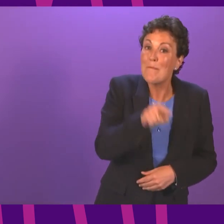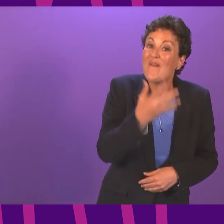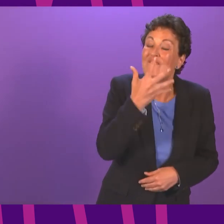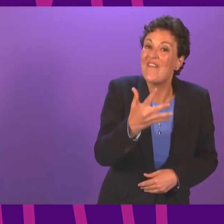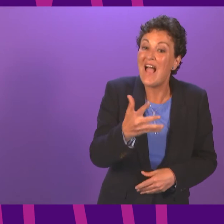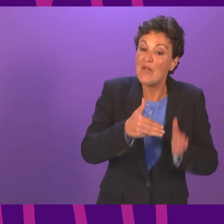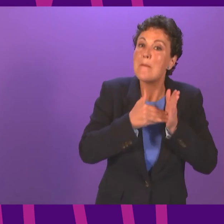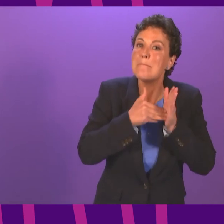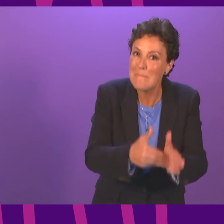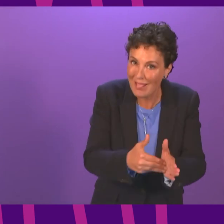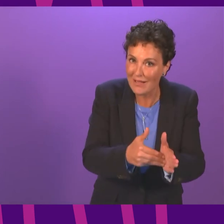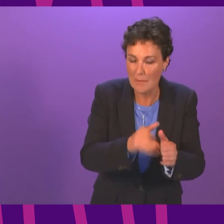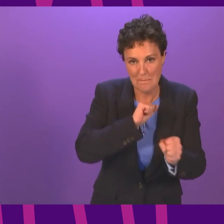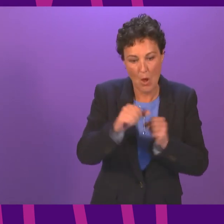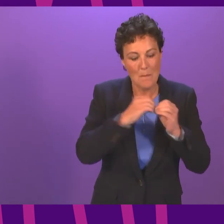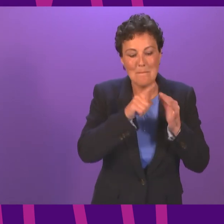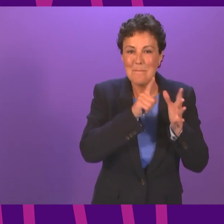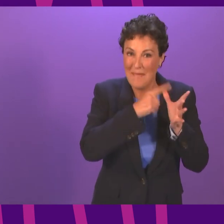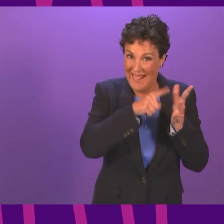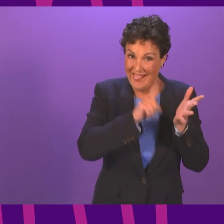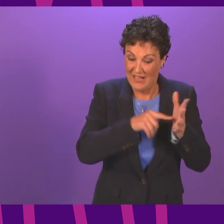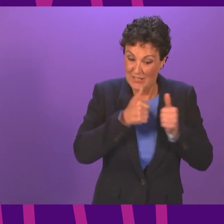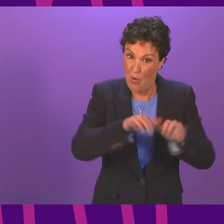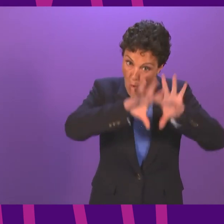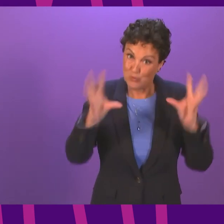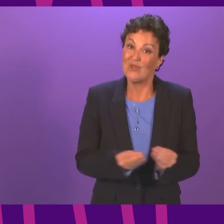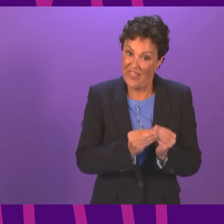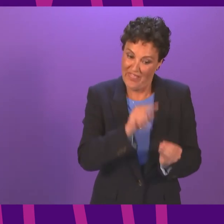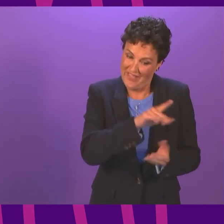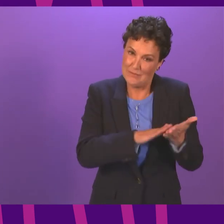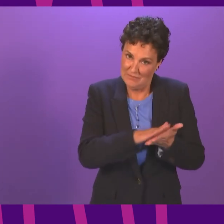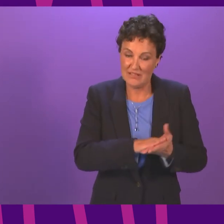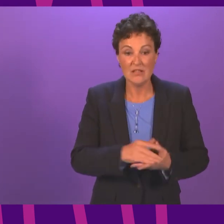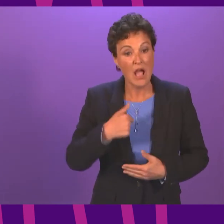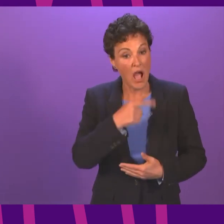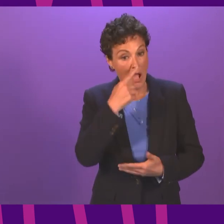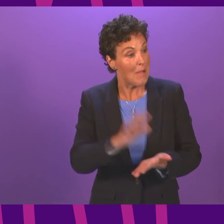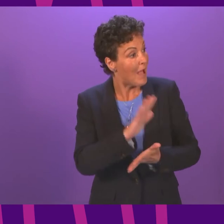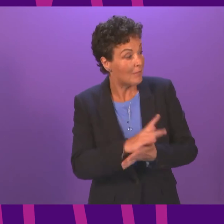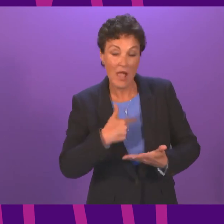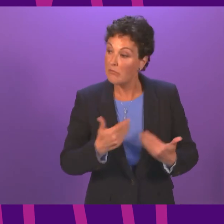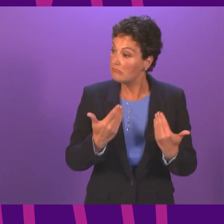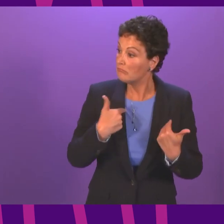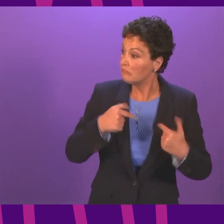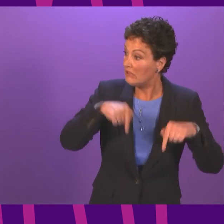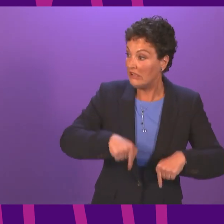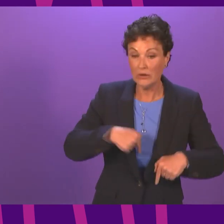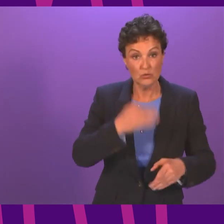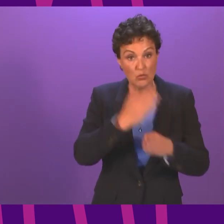women and finally as part of my new remit I welcome this opportunity to work across parties and also with key